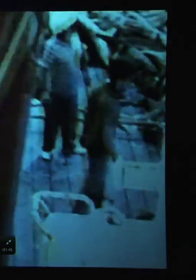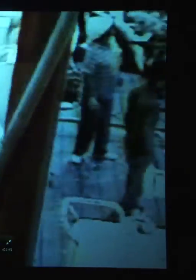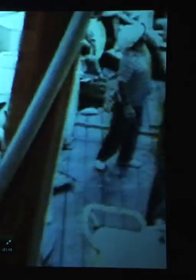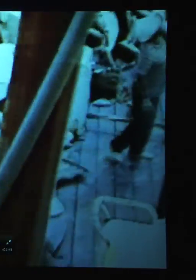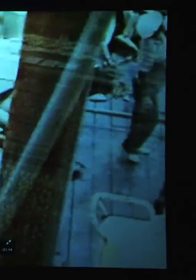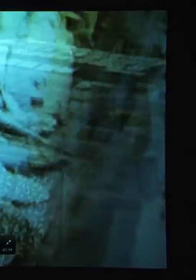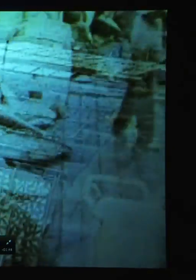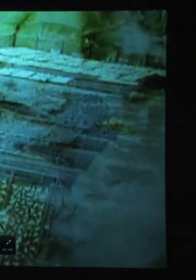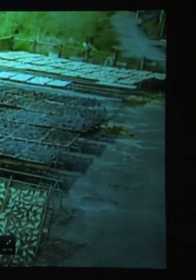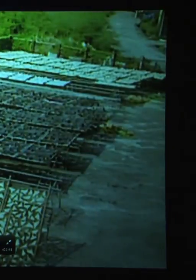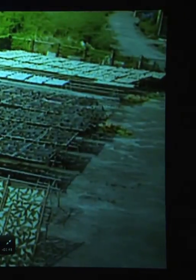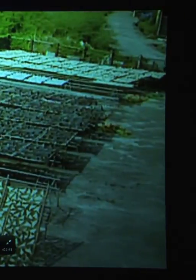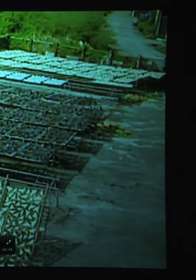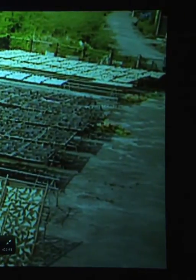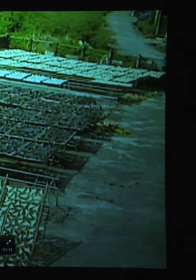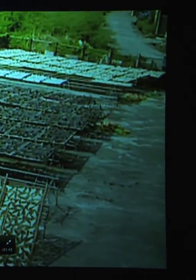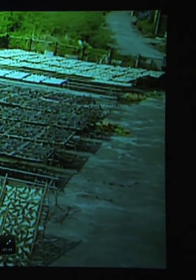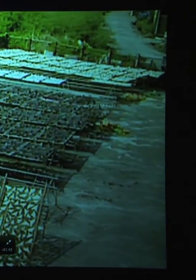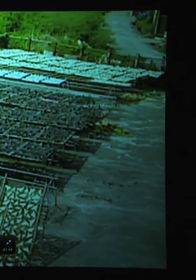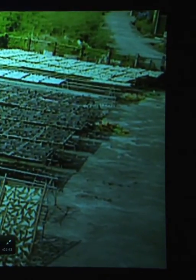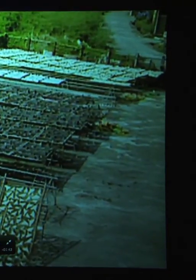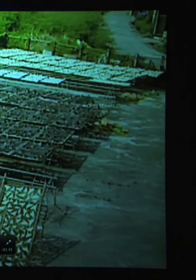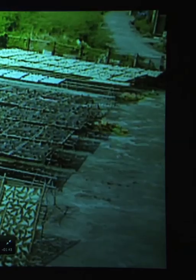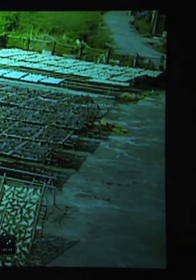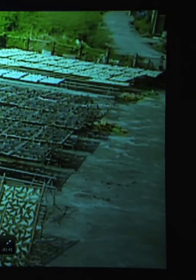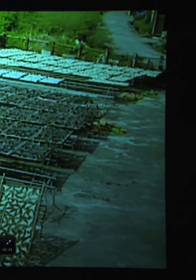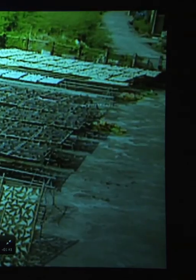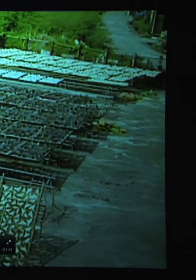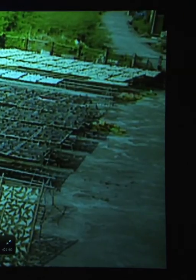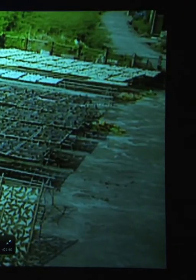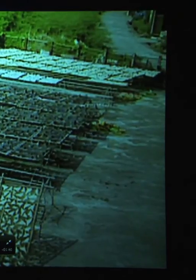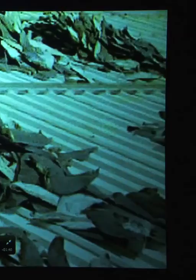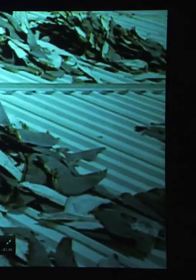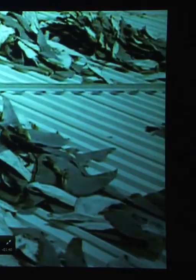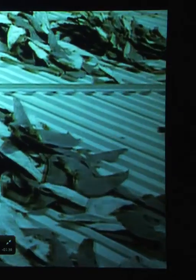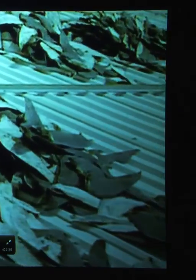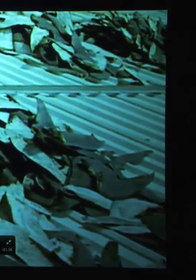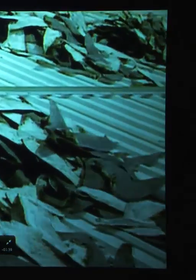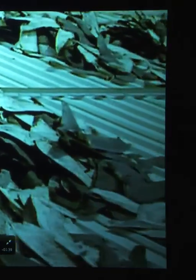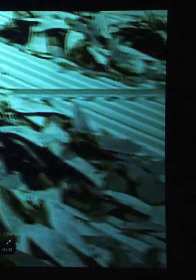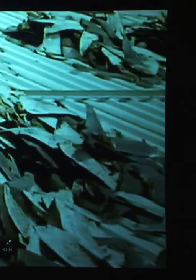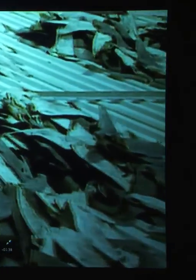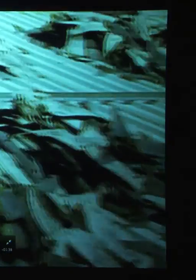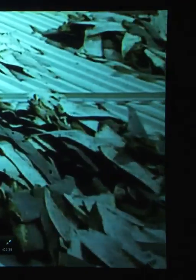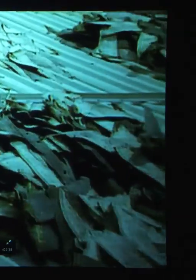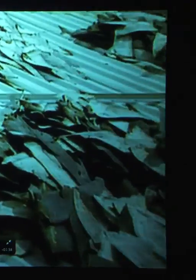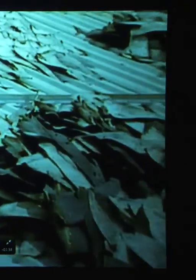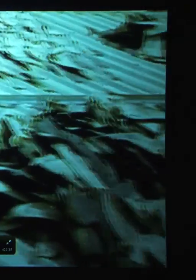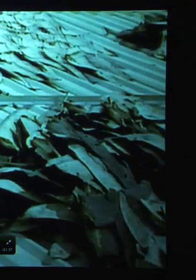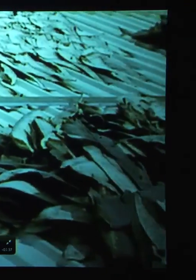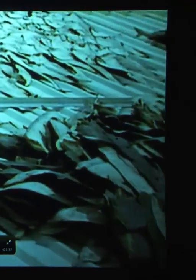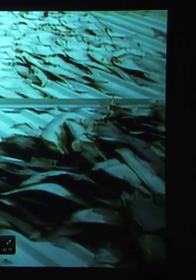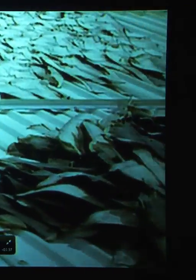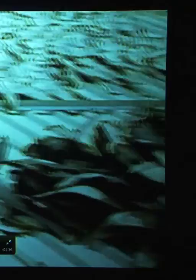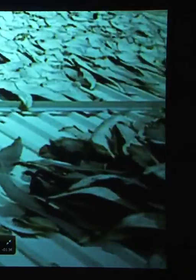had been reduced by a staggering 99% by over-fishing. And it's not the only species recording such dramatic